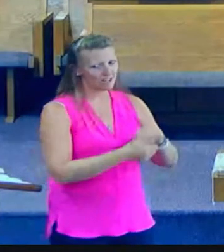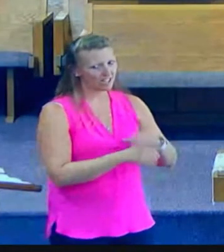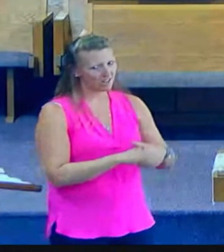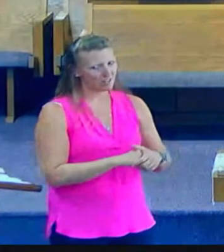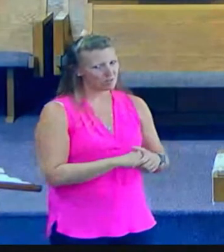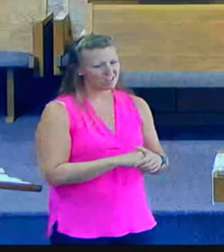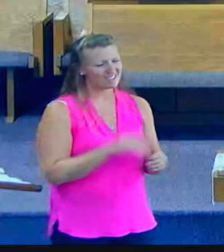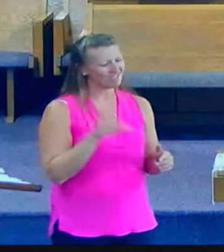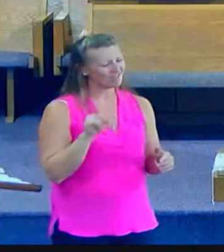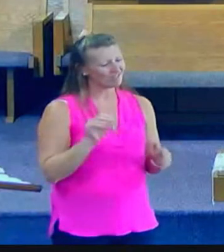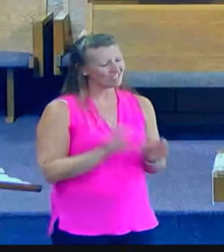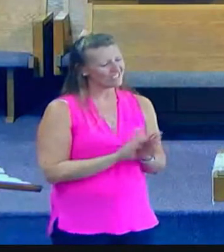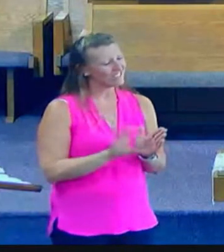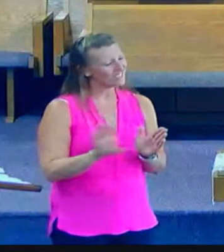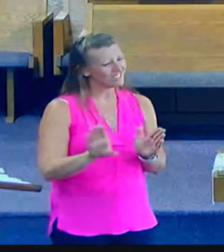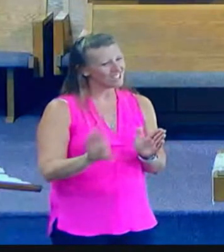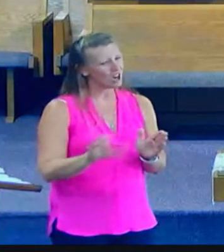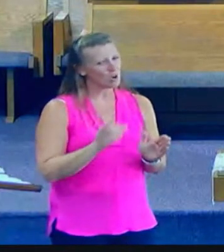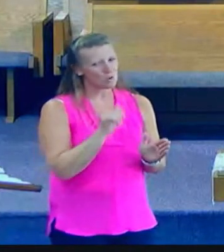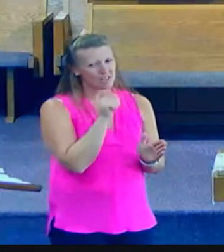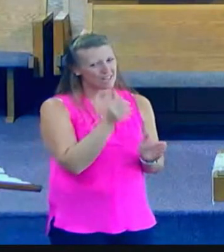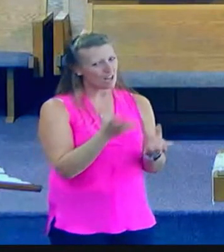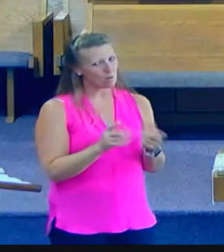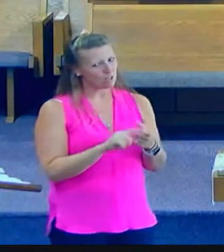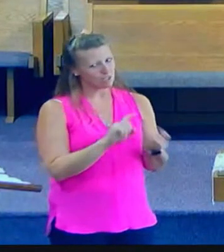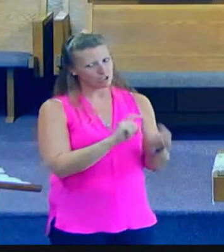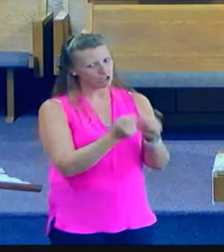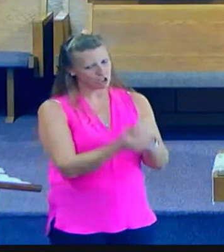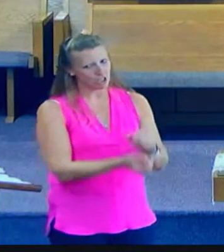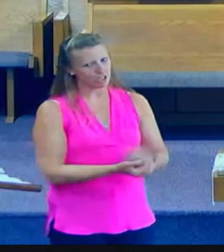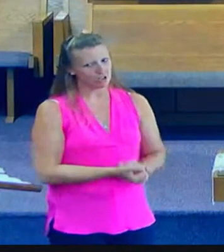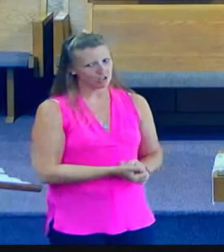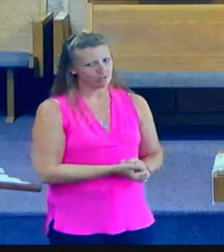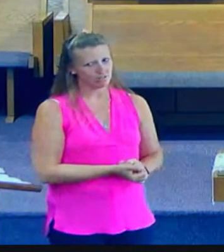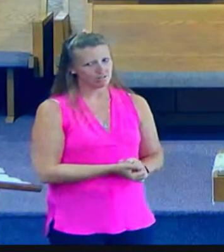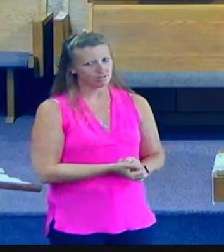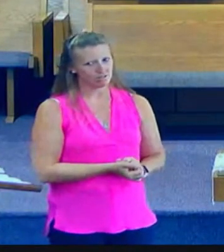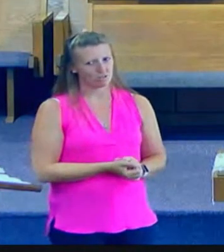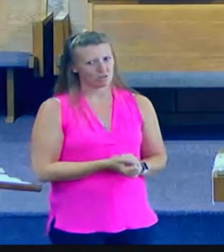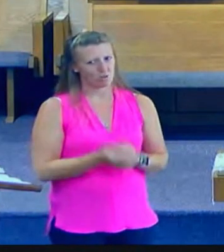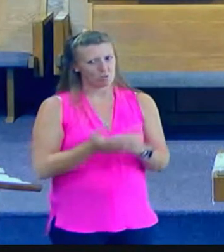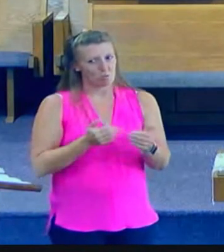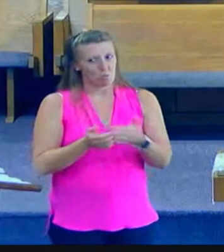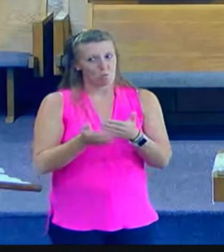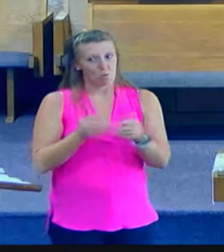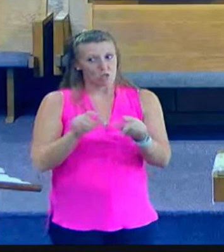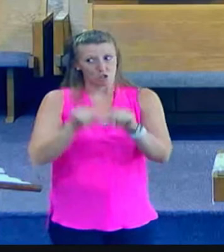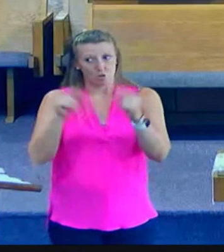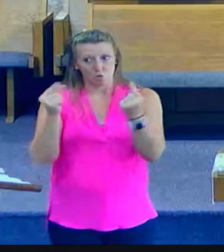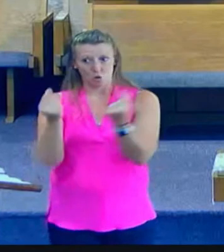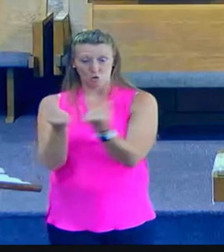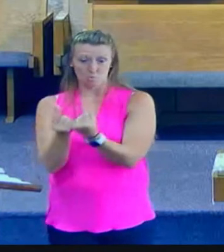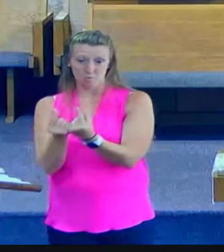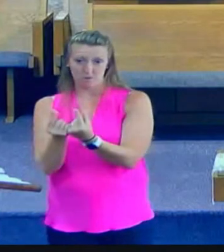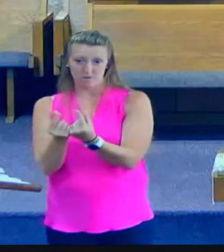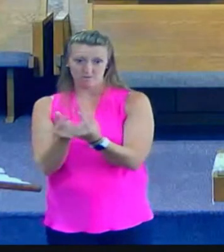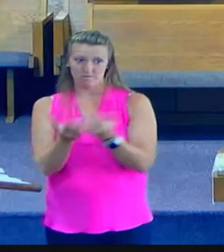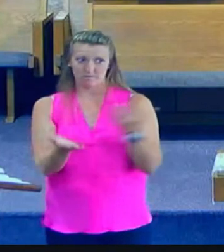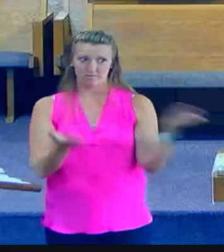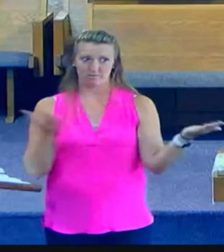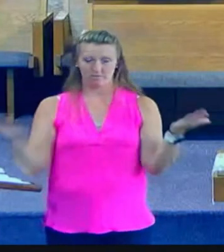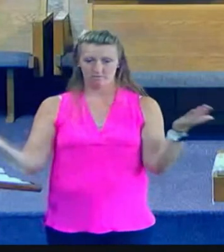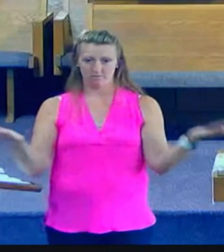the hour of this woman coming to the well corresponded with her spiritual condition she was weary